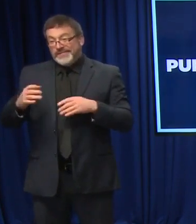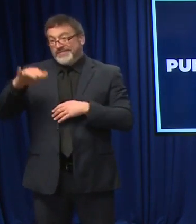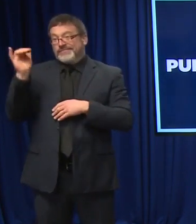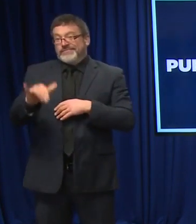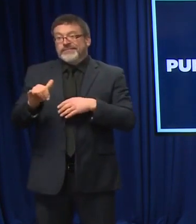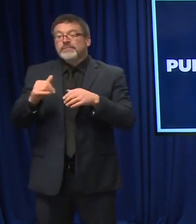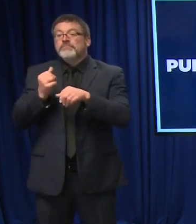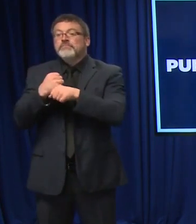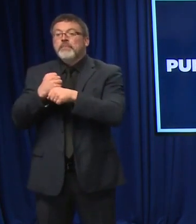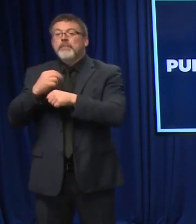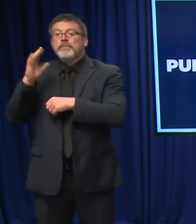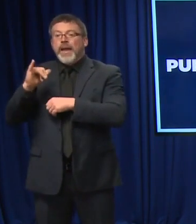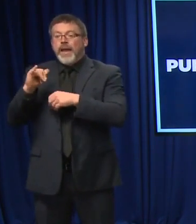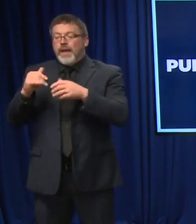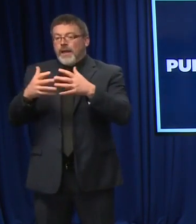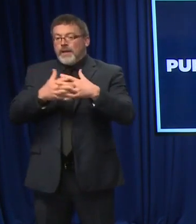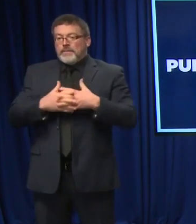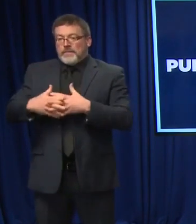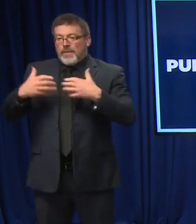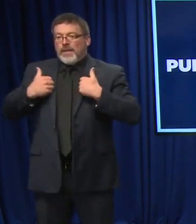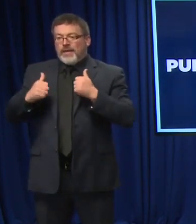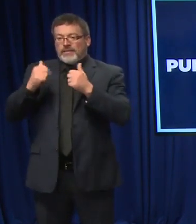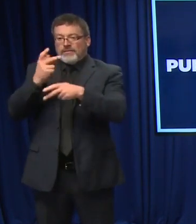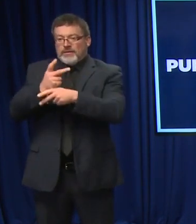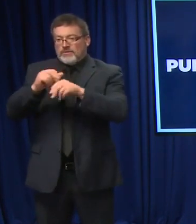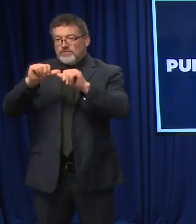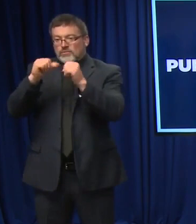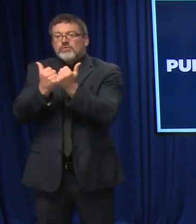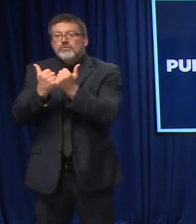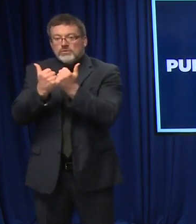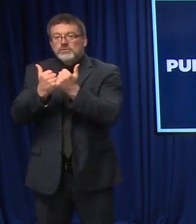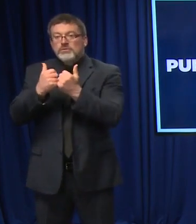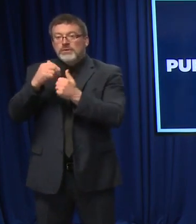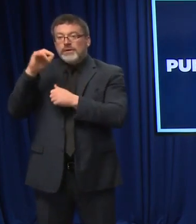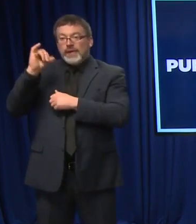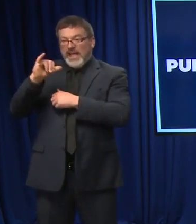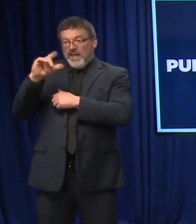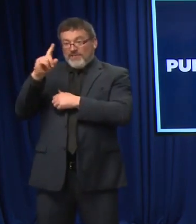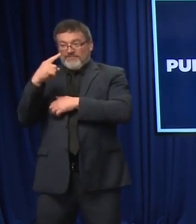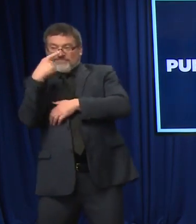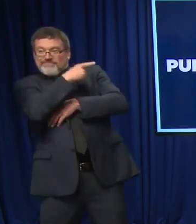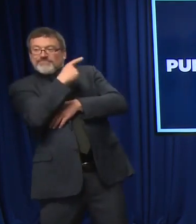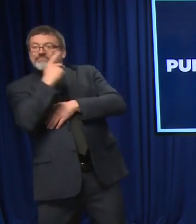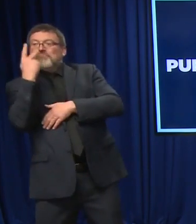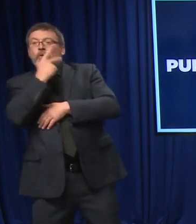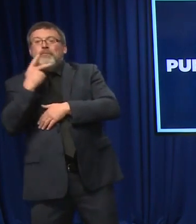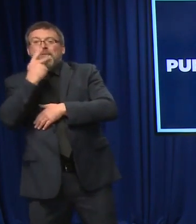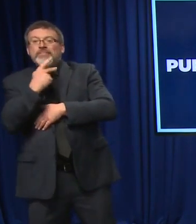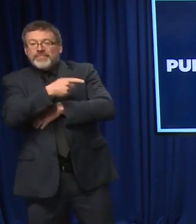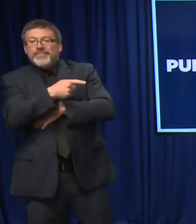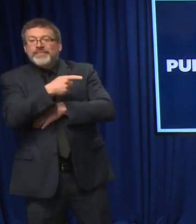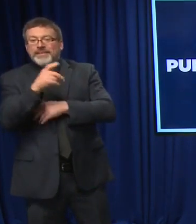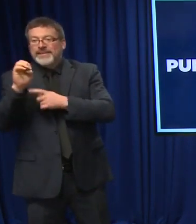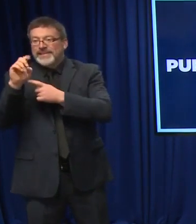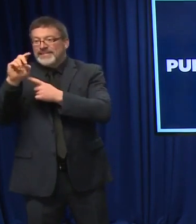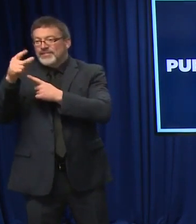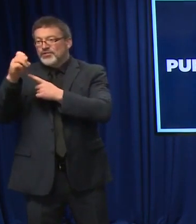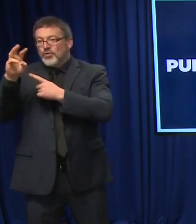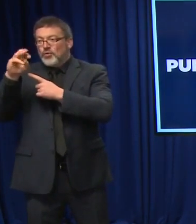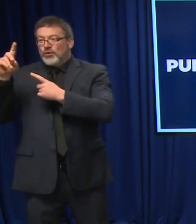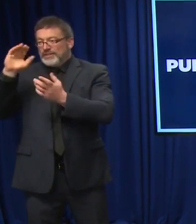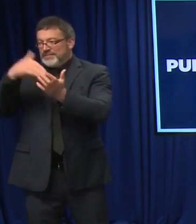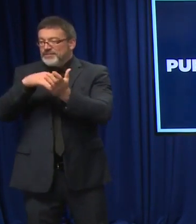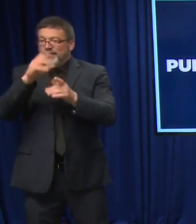Edgewood Center in Portsmouth. I watched it yesterday and was